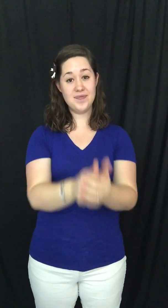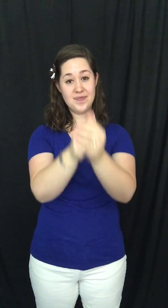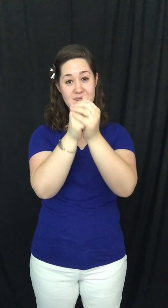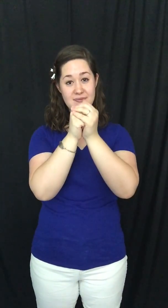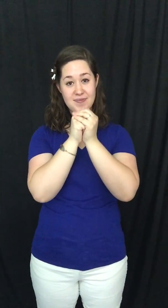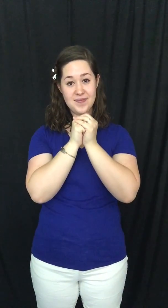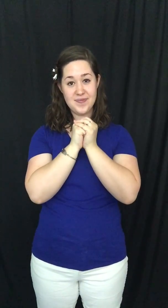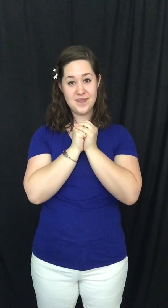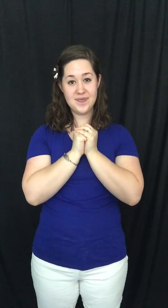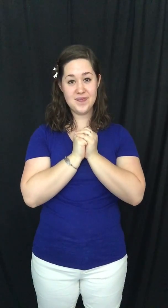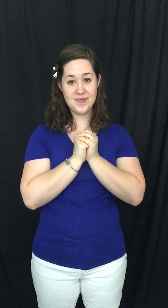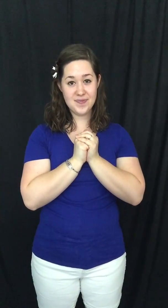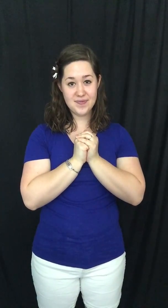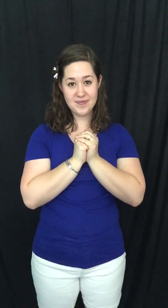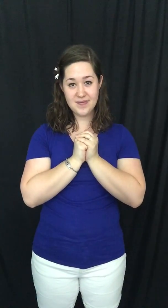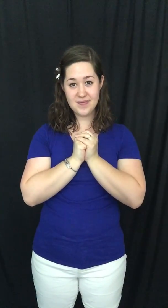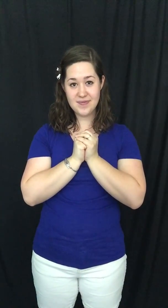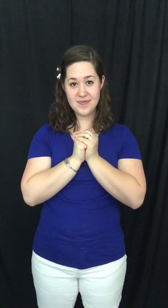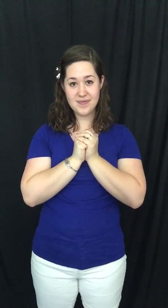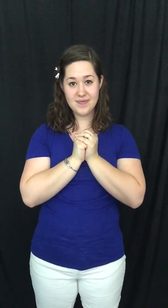We rising are